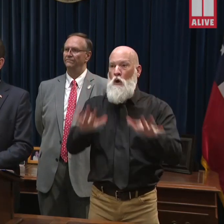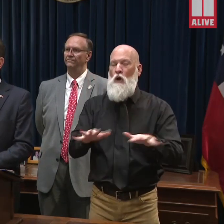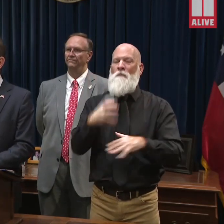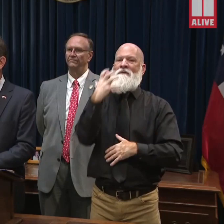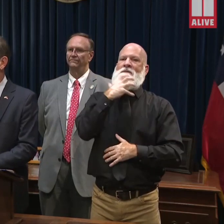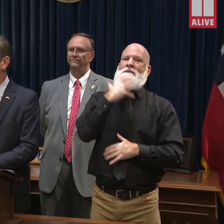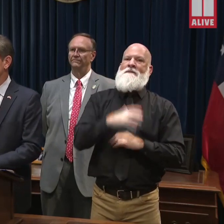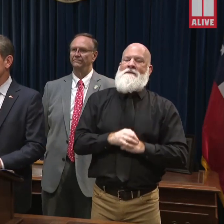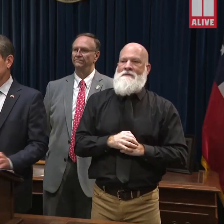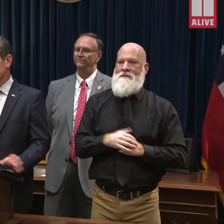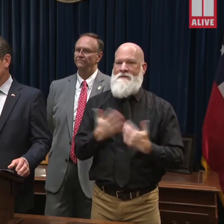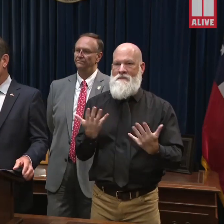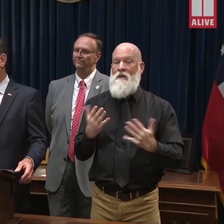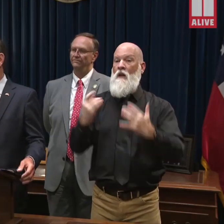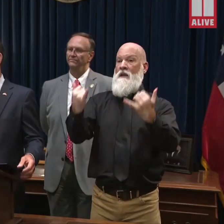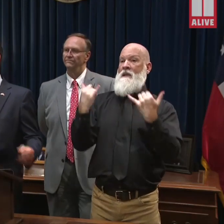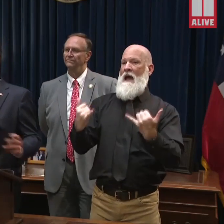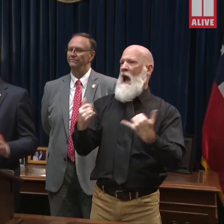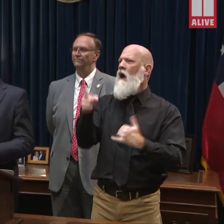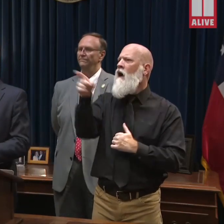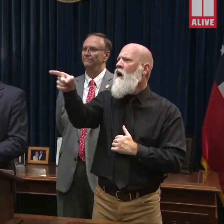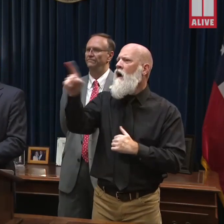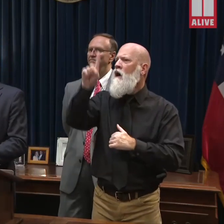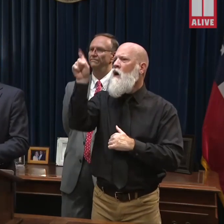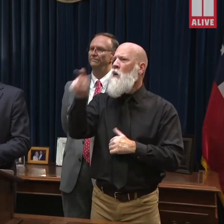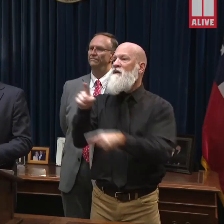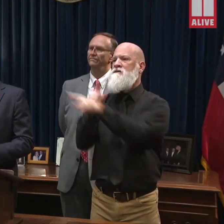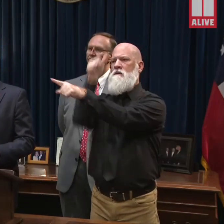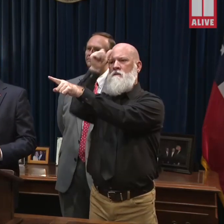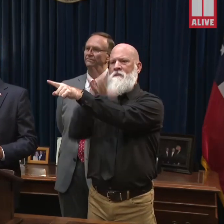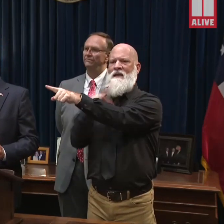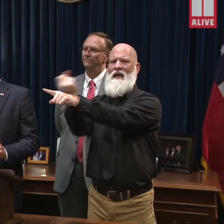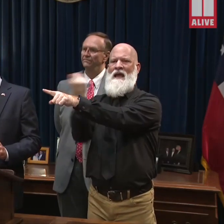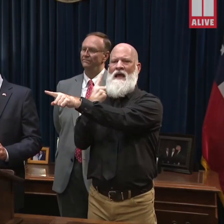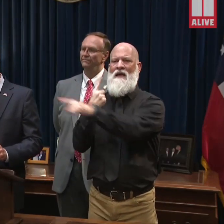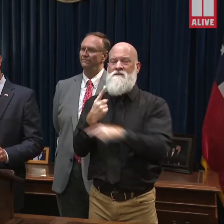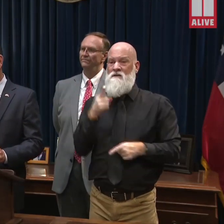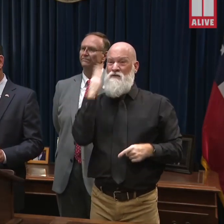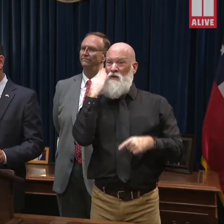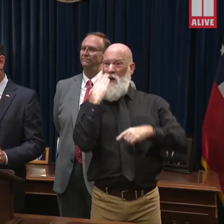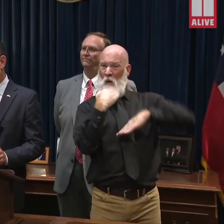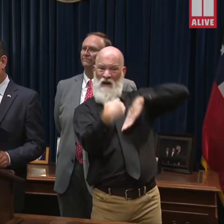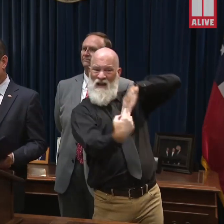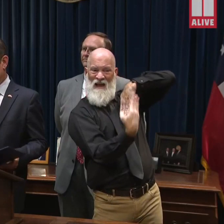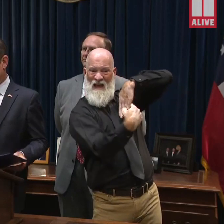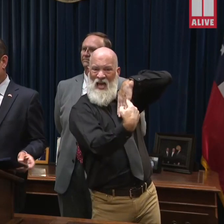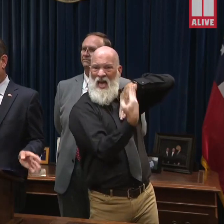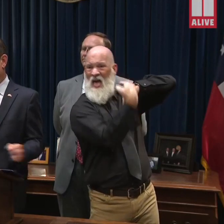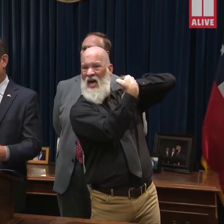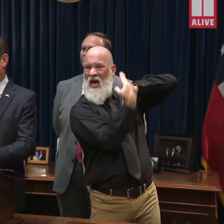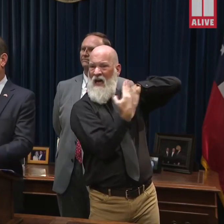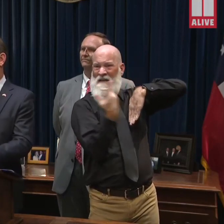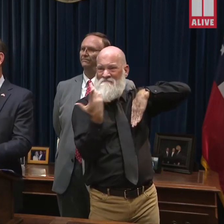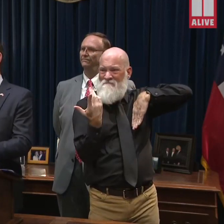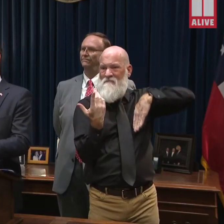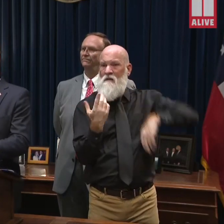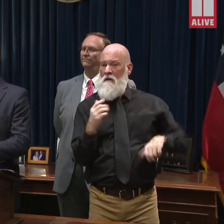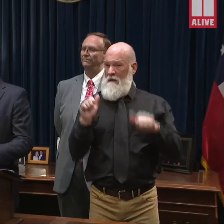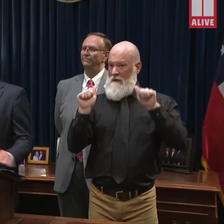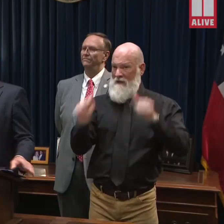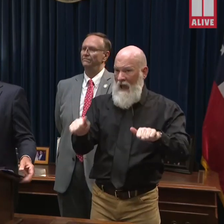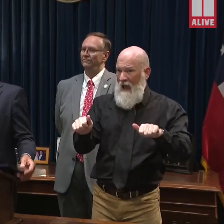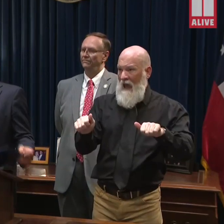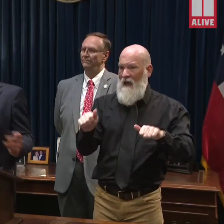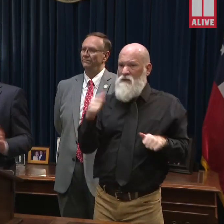any questions. Governor, you said the path is uncertain to put it up, projections to put it potentially up on the early coast, but also